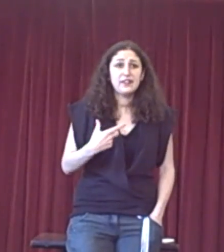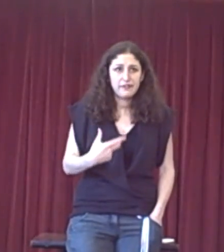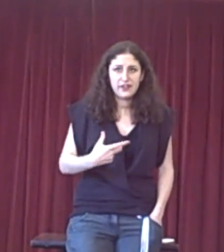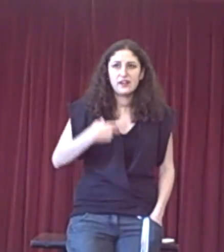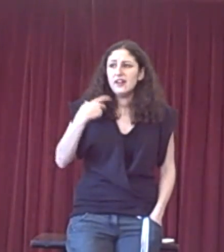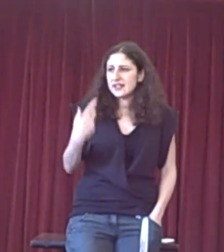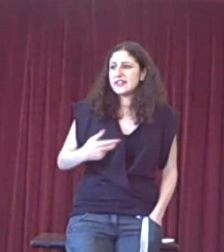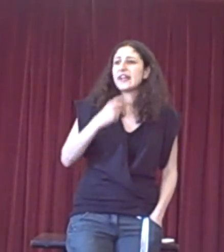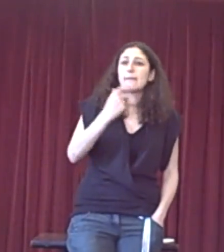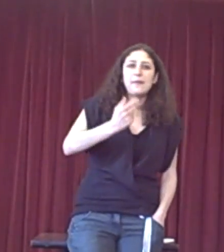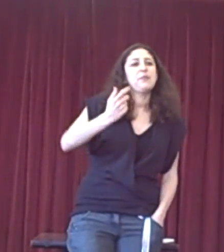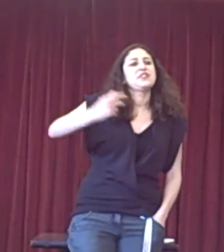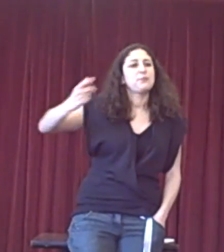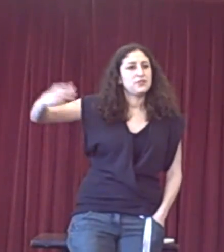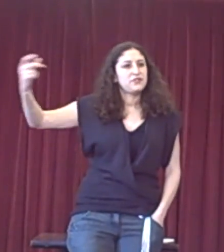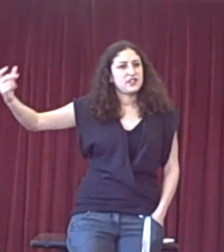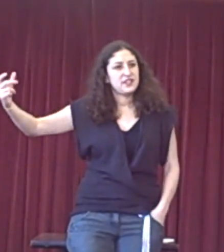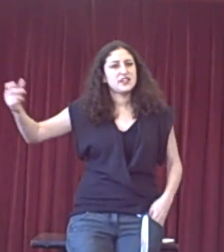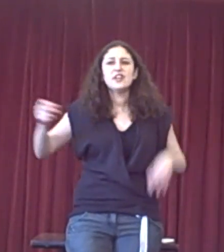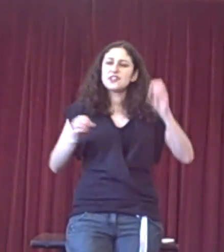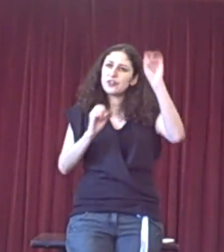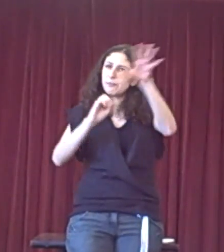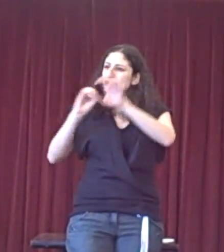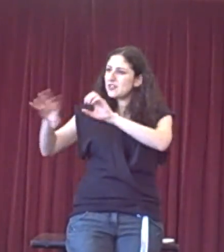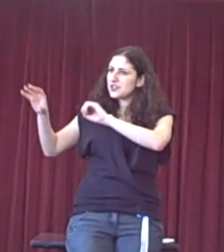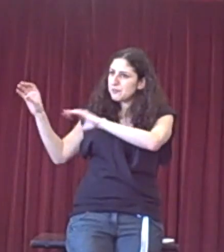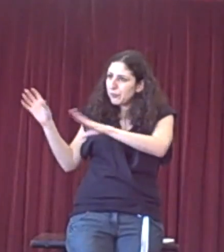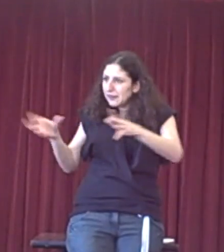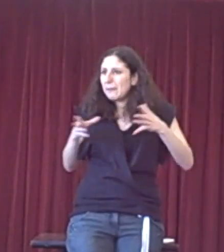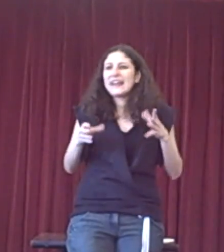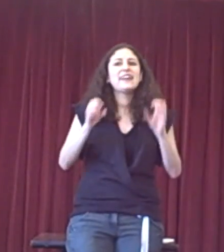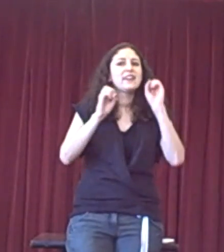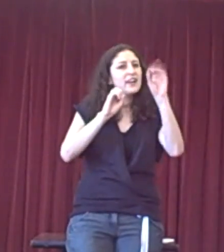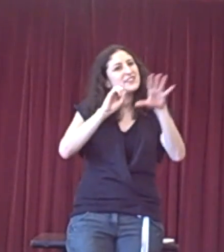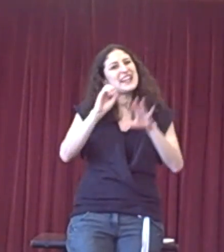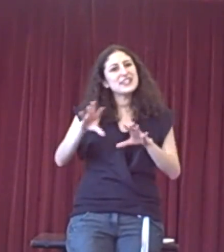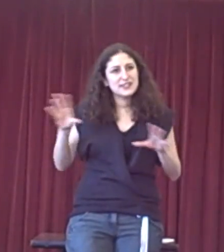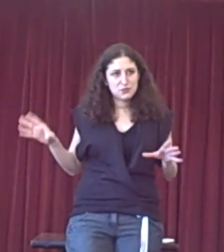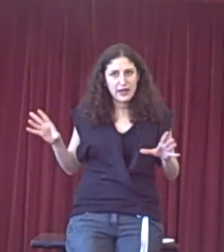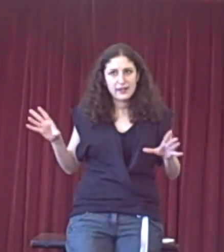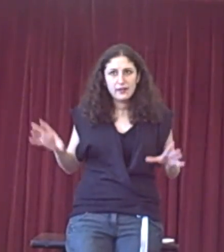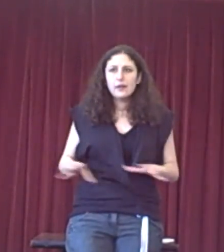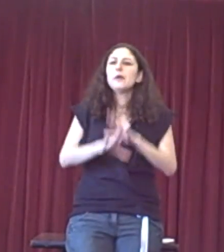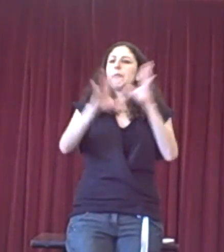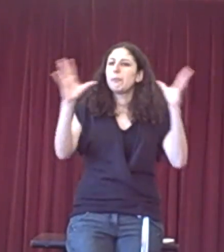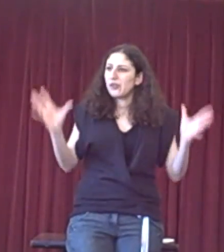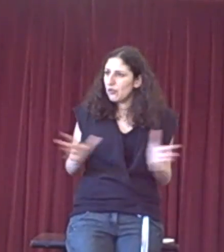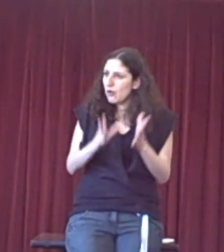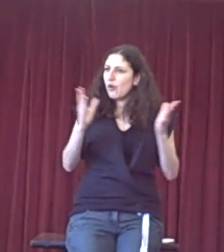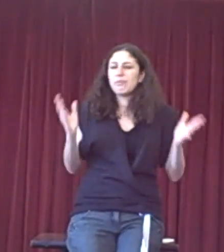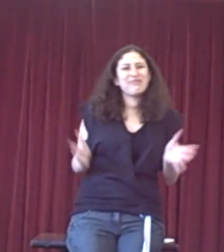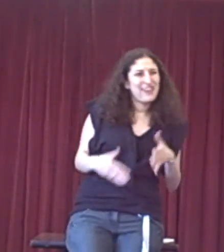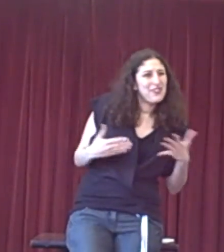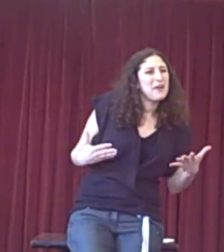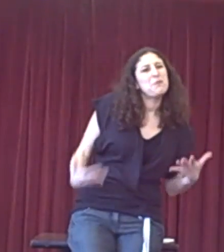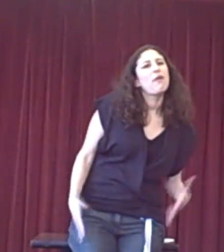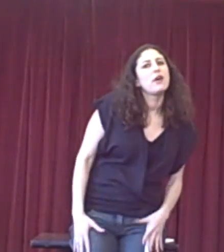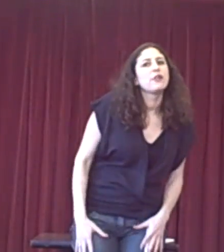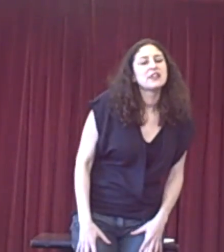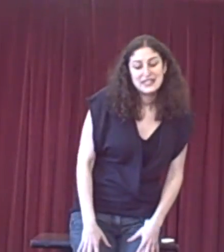significant as thinking about the principles of justice. So you can maybe just bring them back in in a kind of sentence way, but not give them any priority.